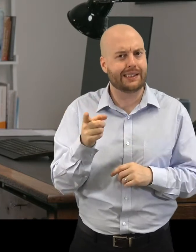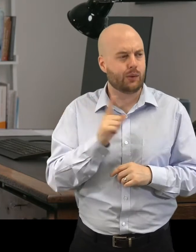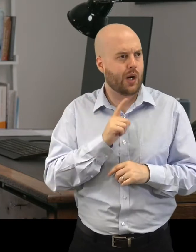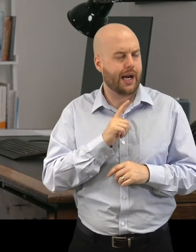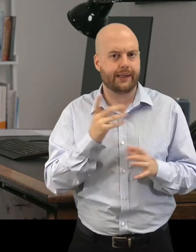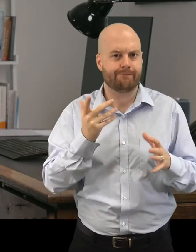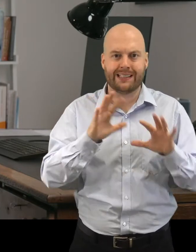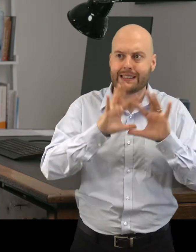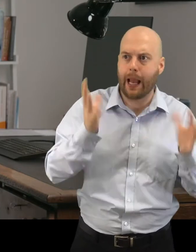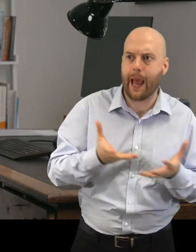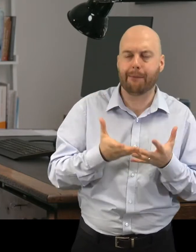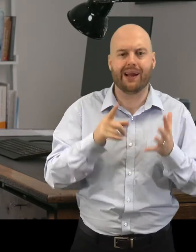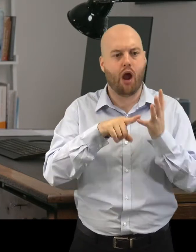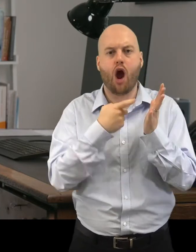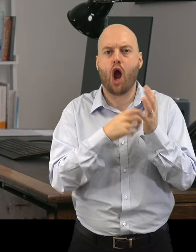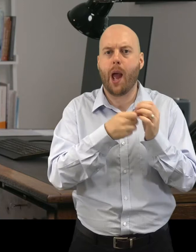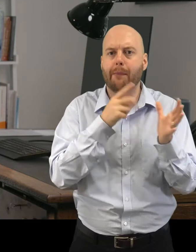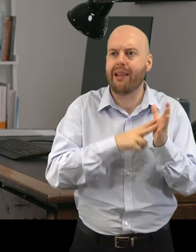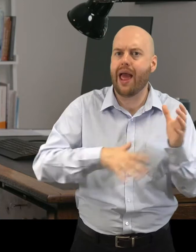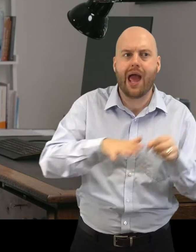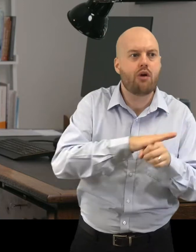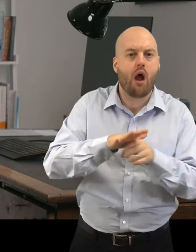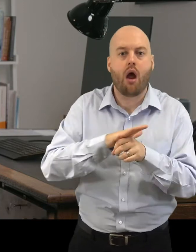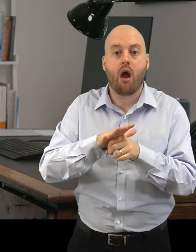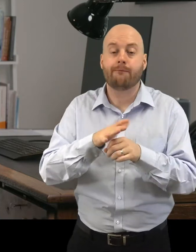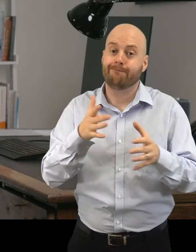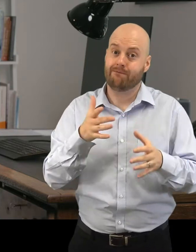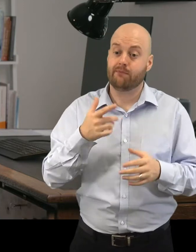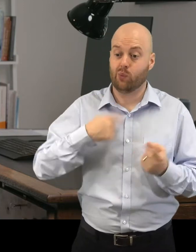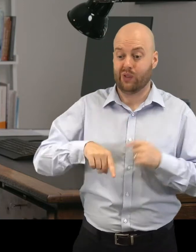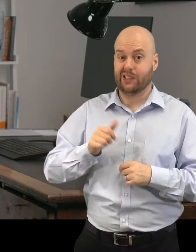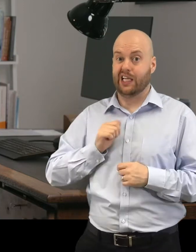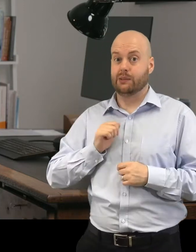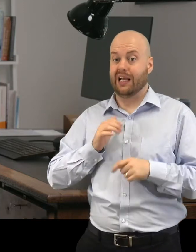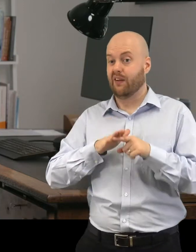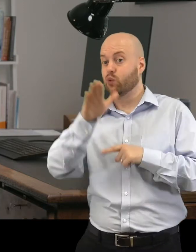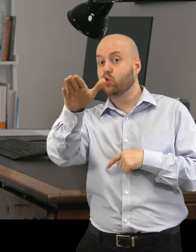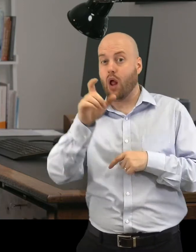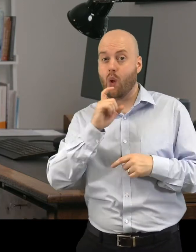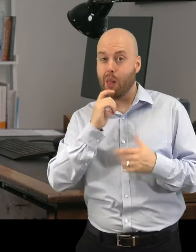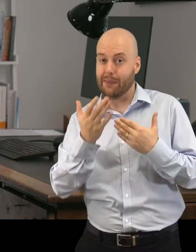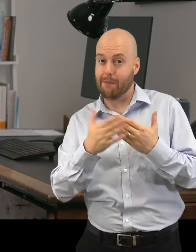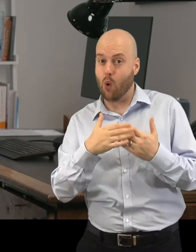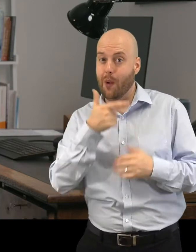urban areas. If the projections are right about more people working from home, about the thinning out of offices,